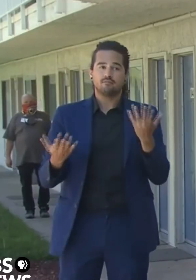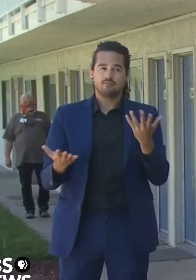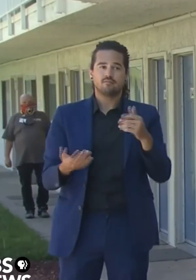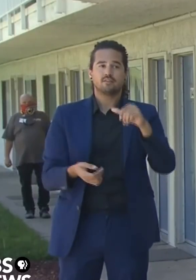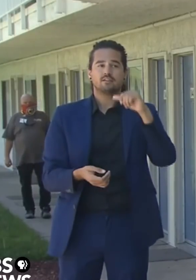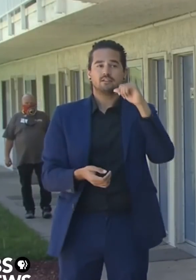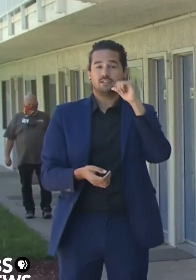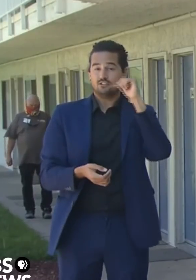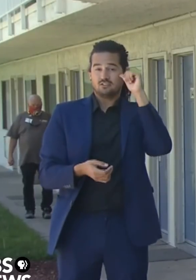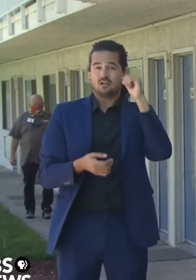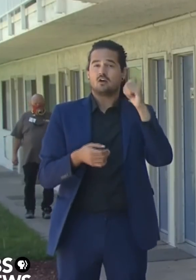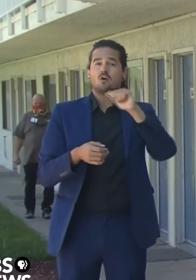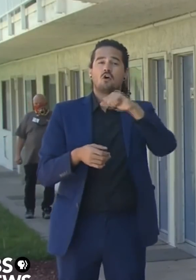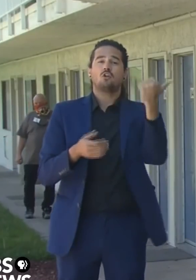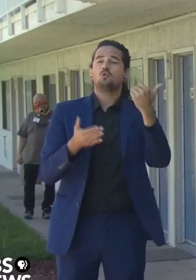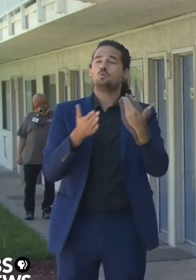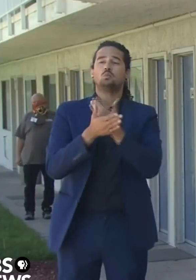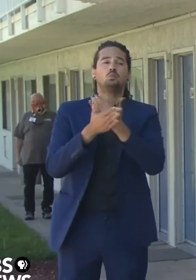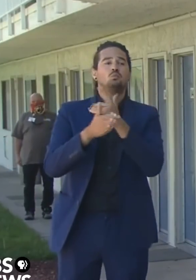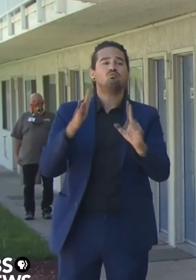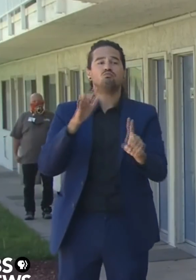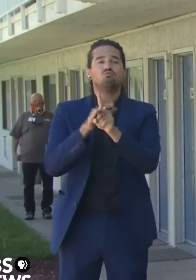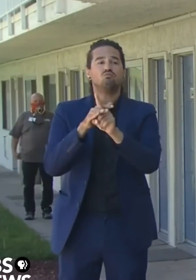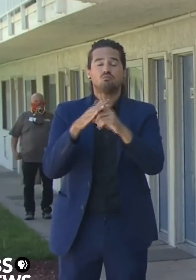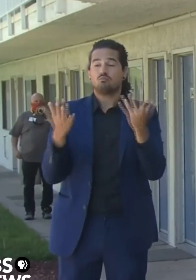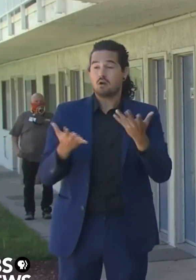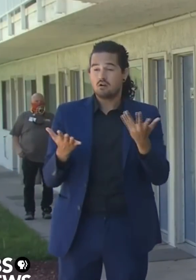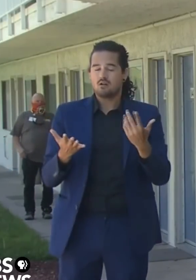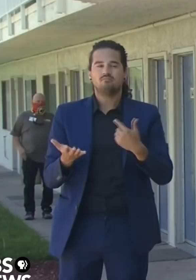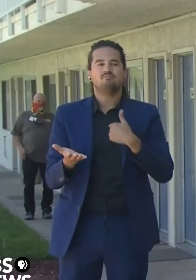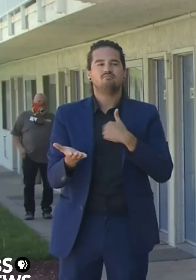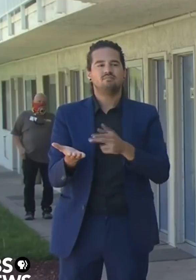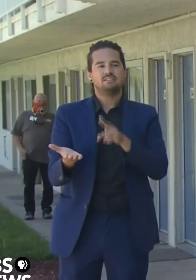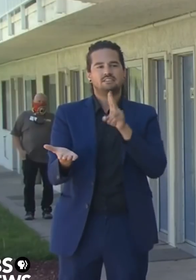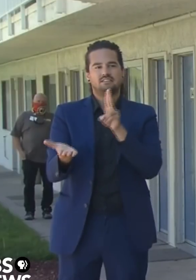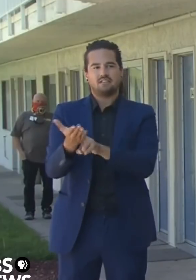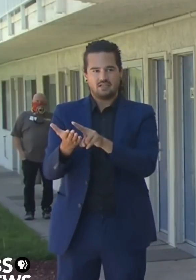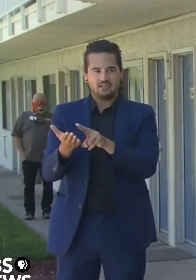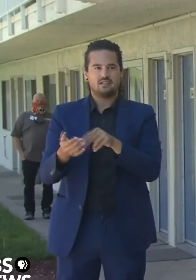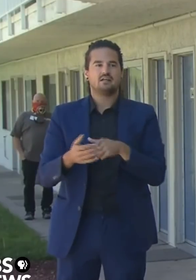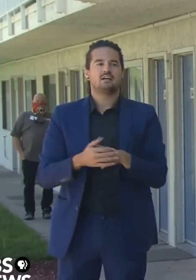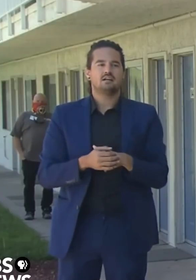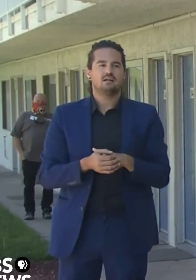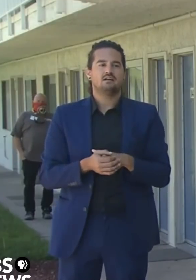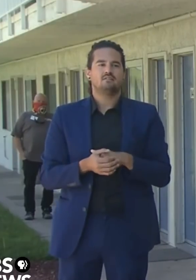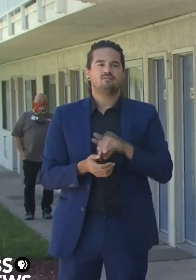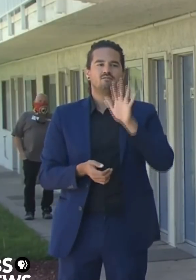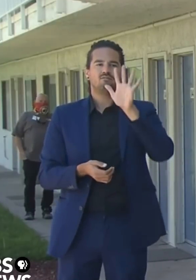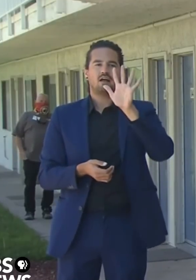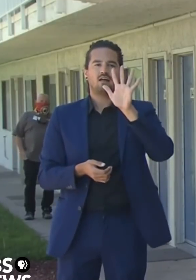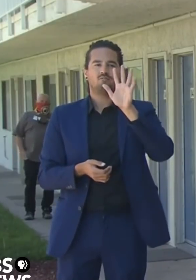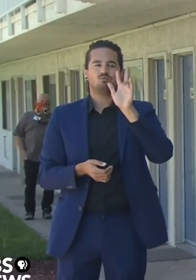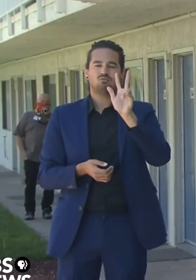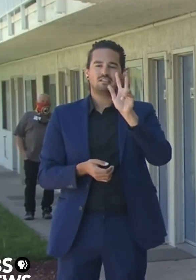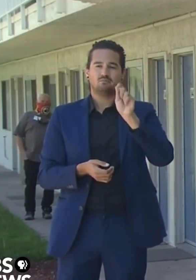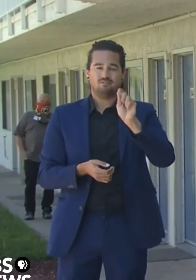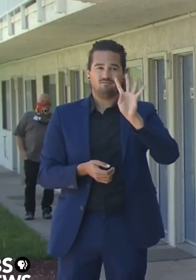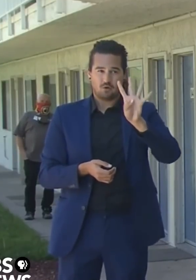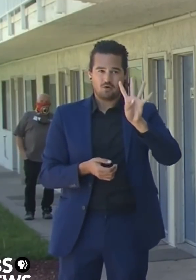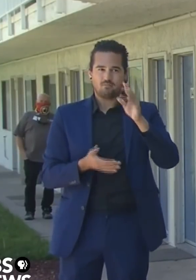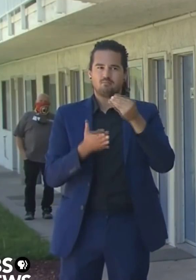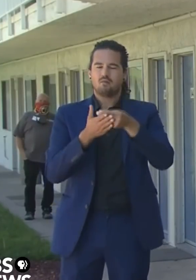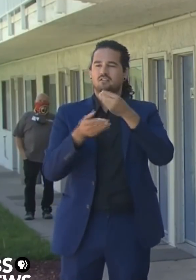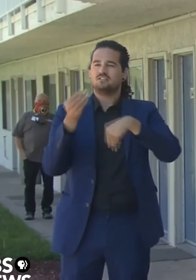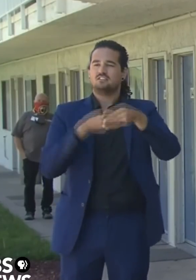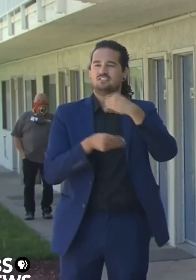a budget to address a $54.3 billion budget shortfall. Signed it yesterday afternoon through